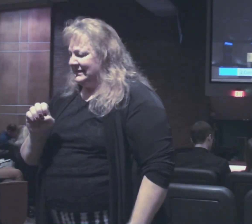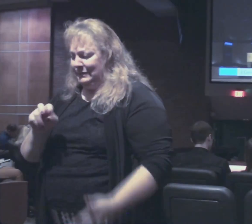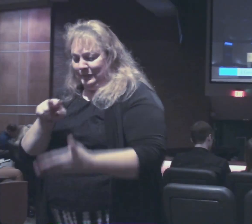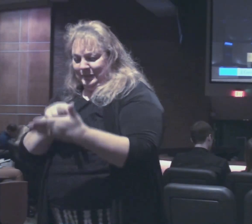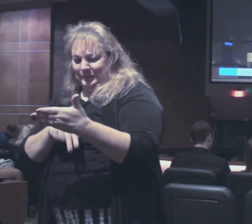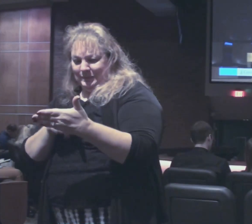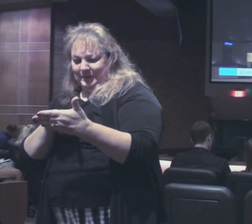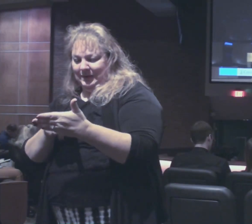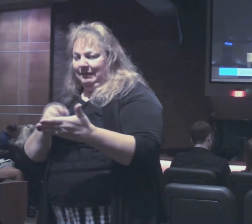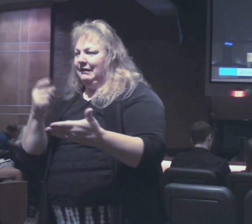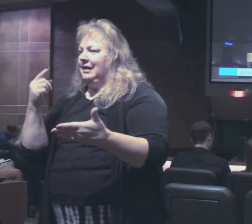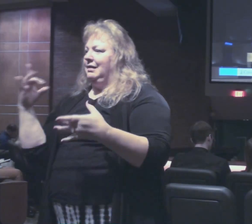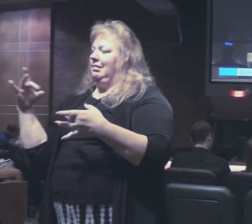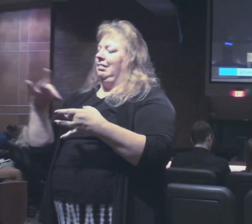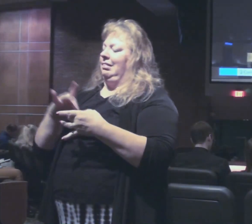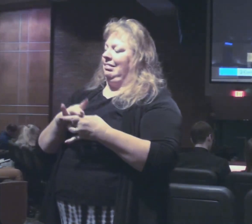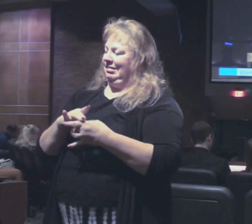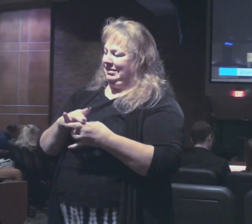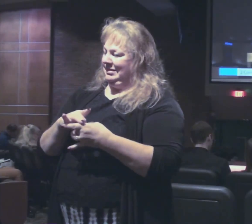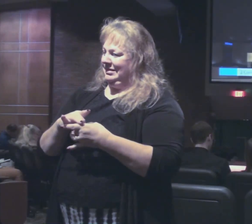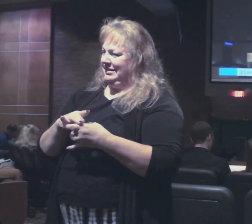Greek and appreciate that connection